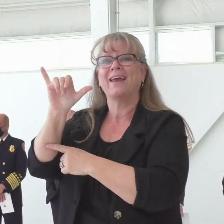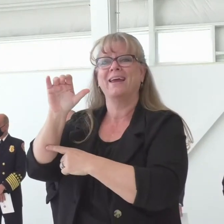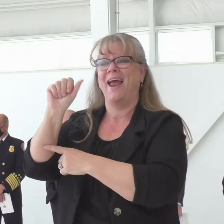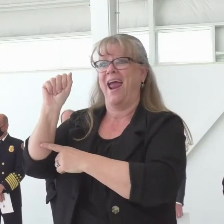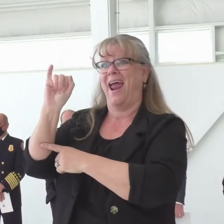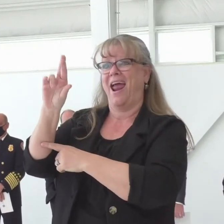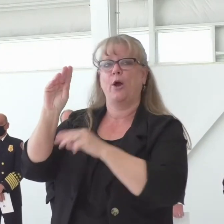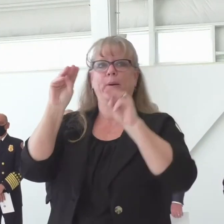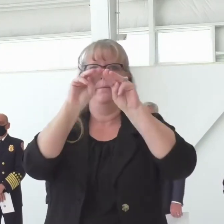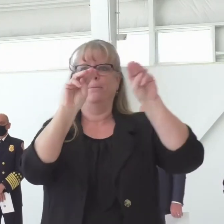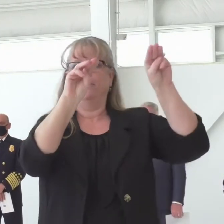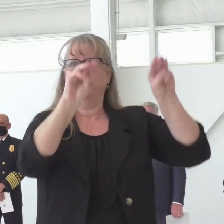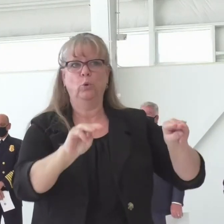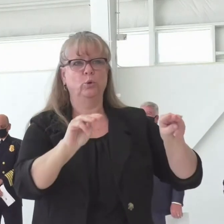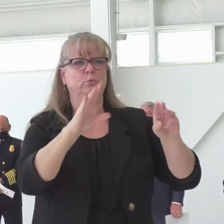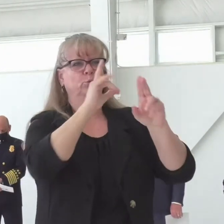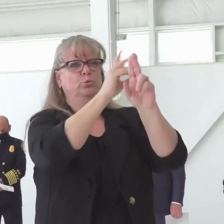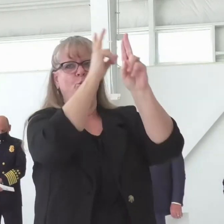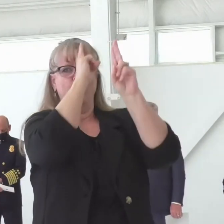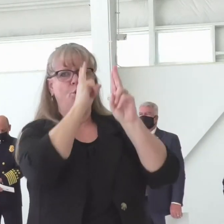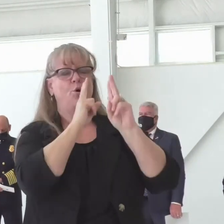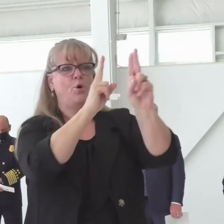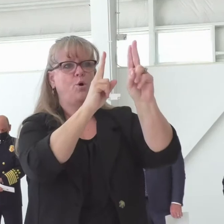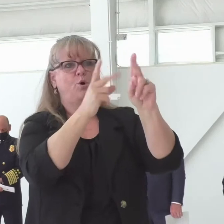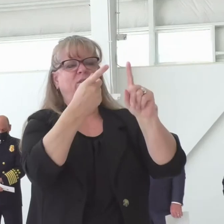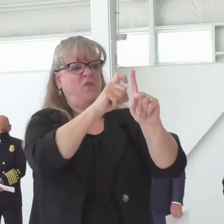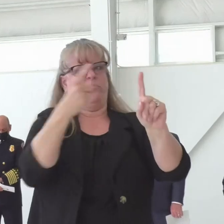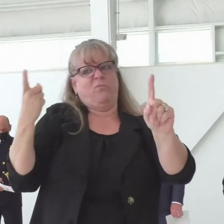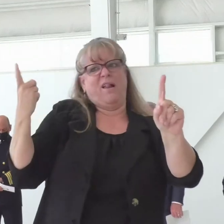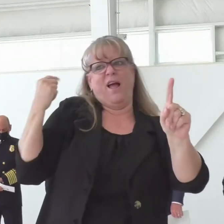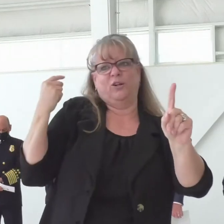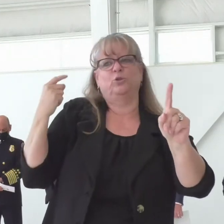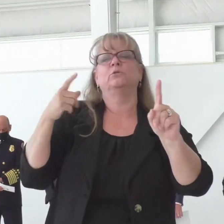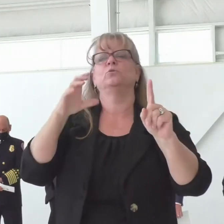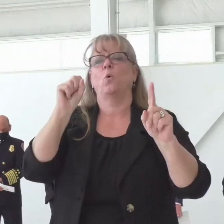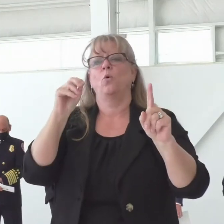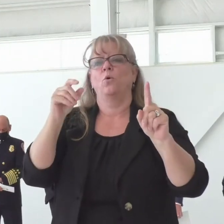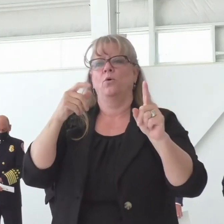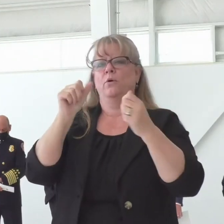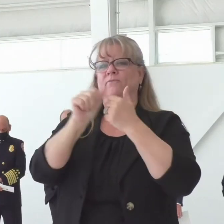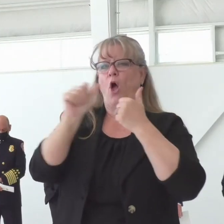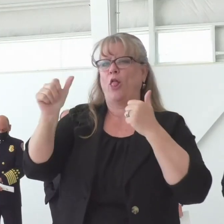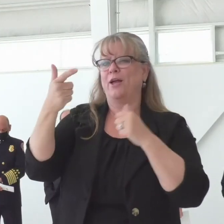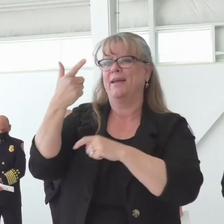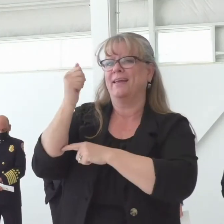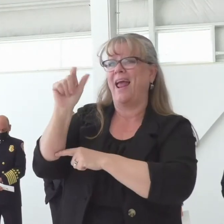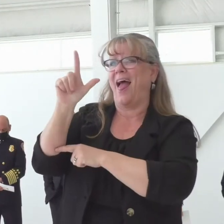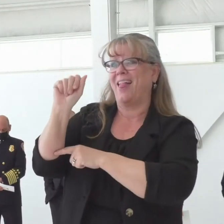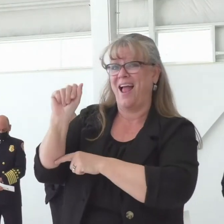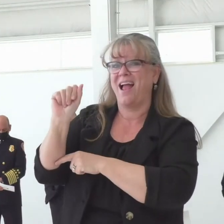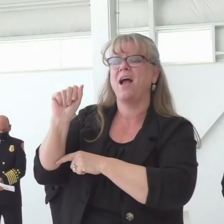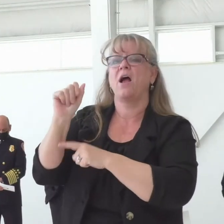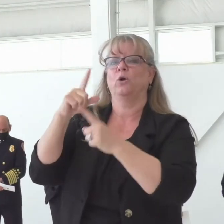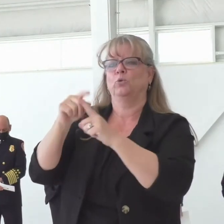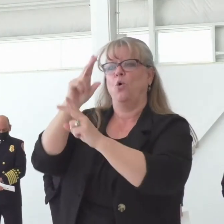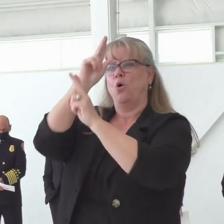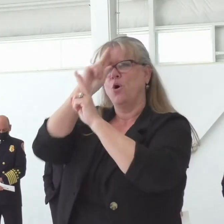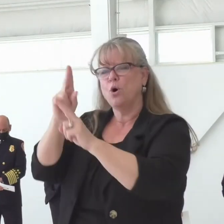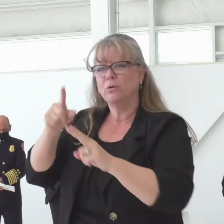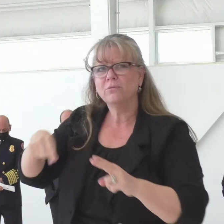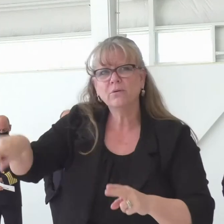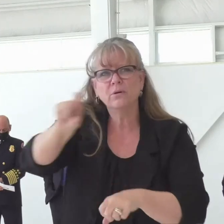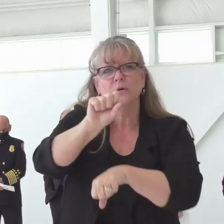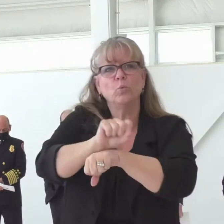22nd with a virtual gala for the work that they did last year, but also previous years and years to come.